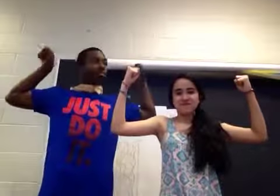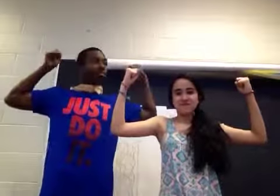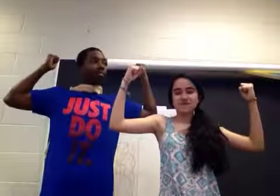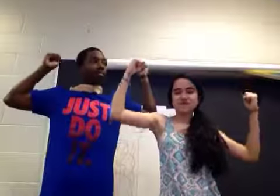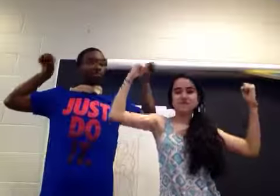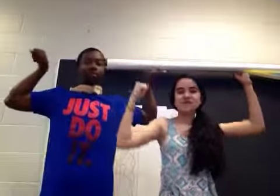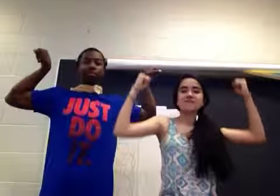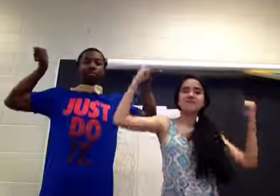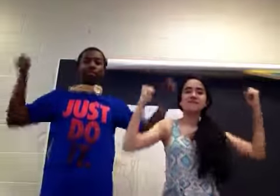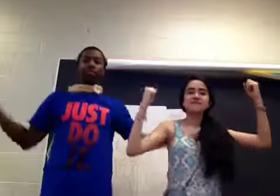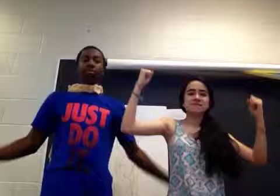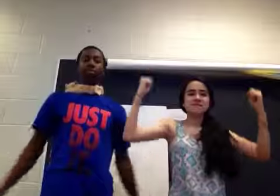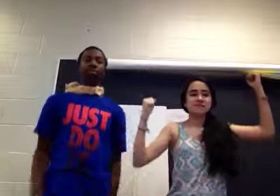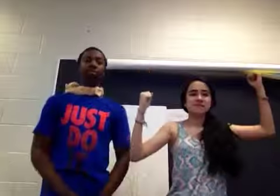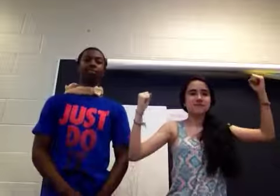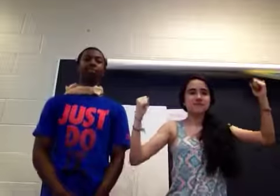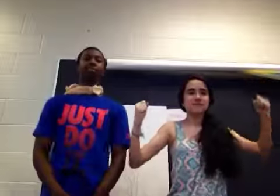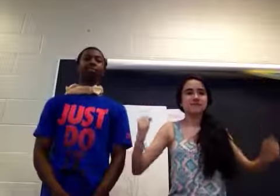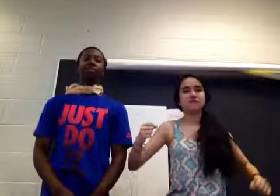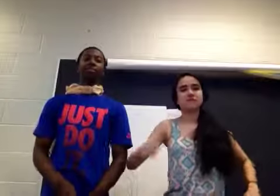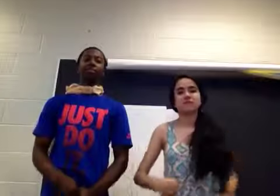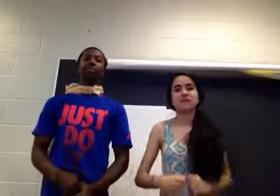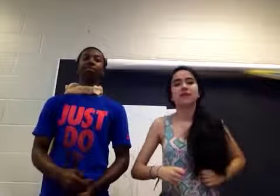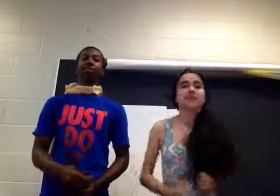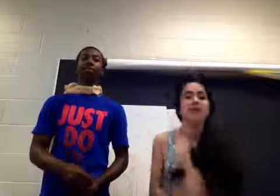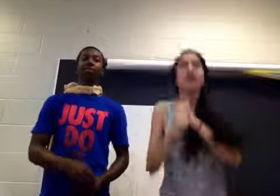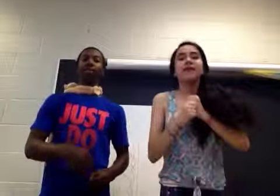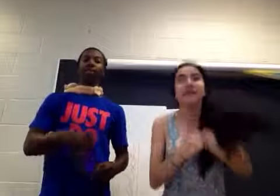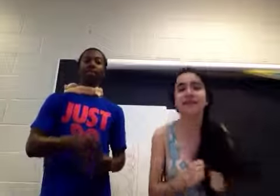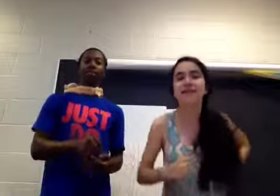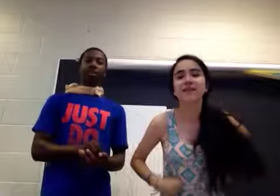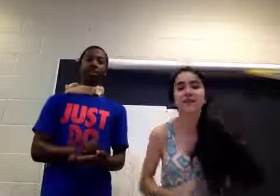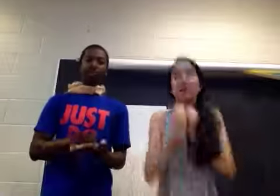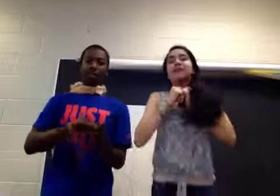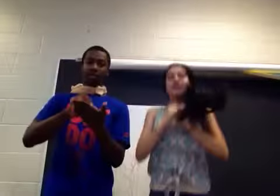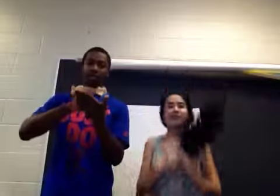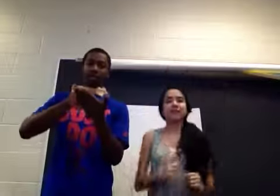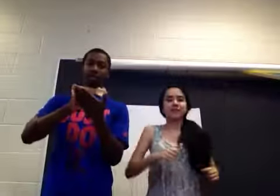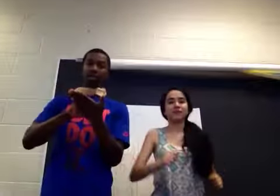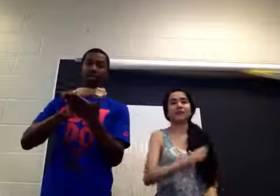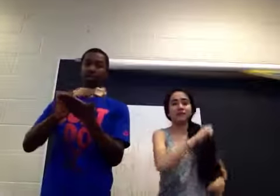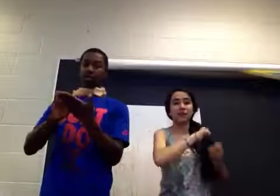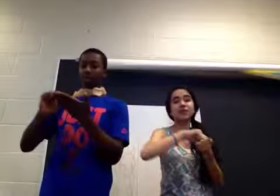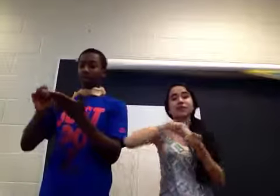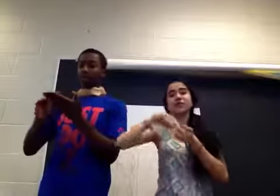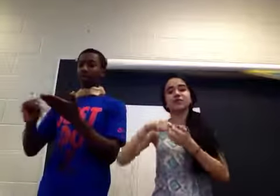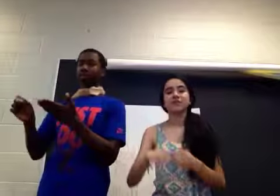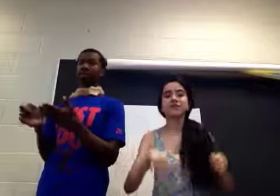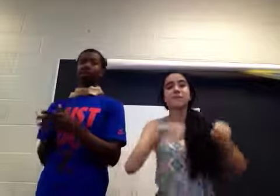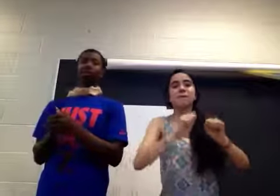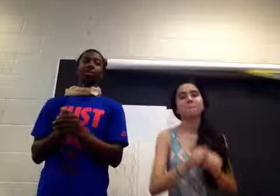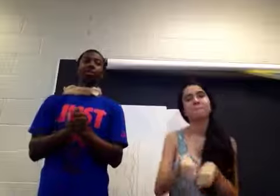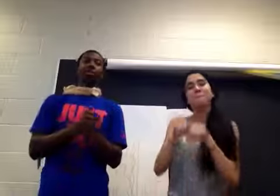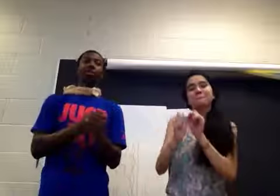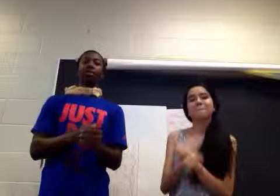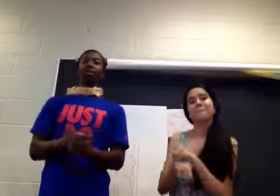survived On the Isles of Galapagos I noted the giant Tots of sand into missing